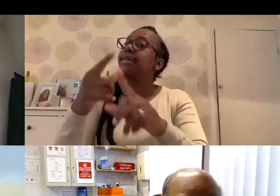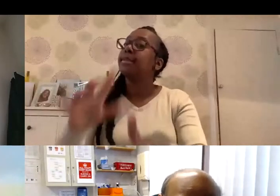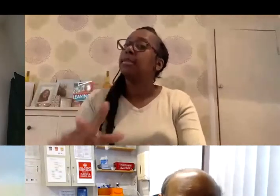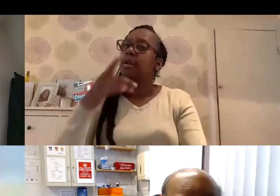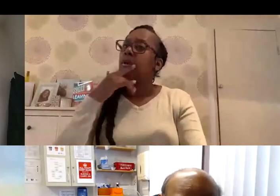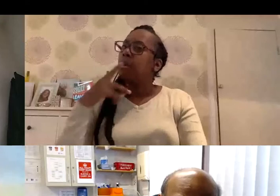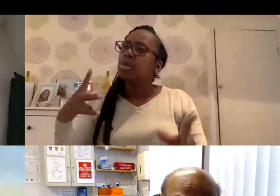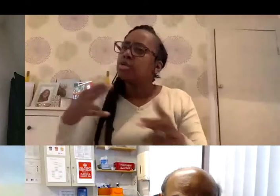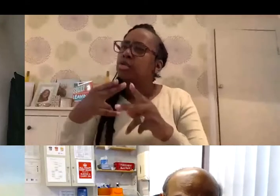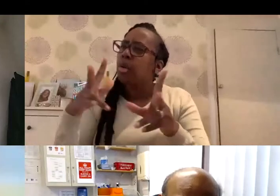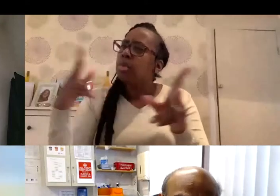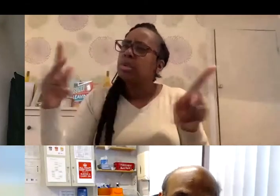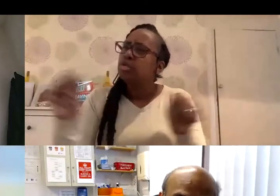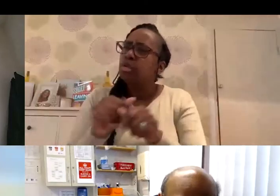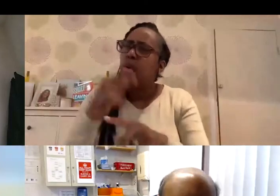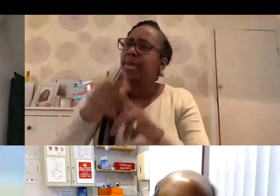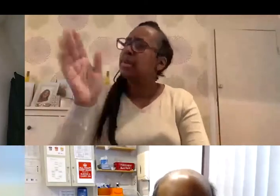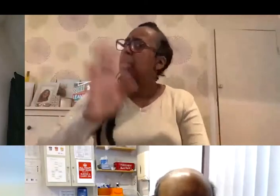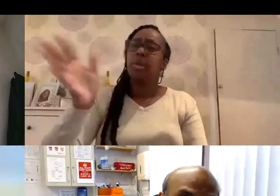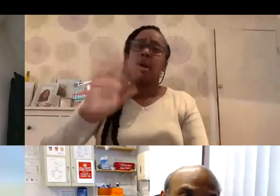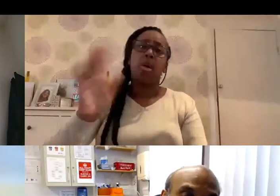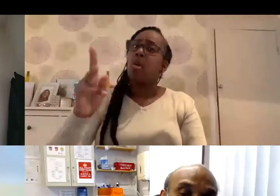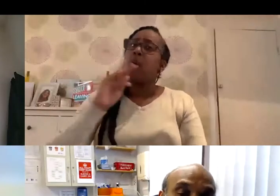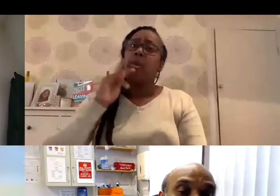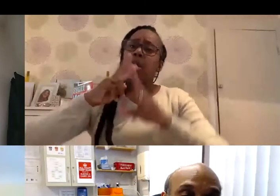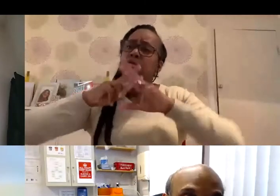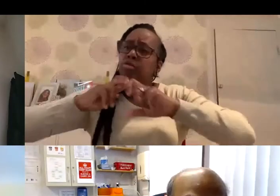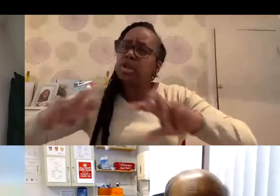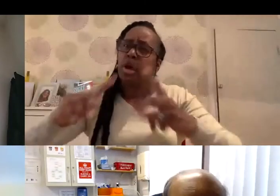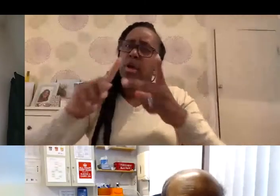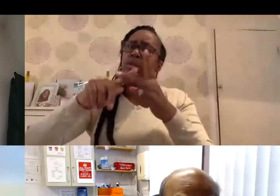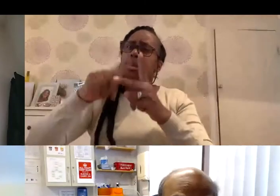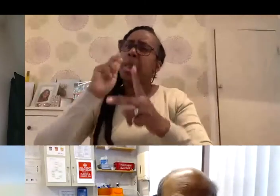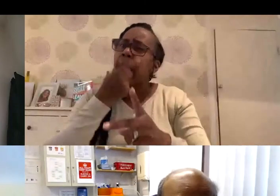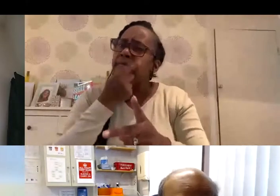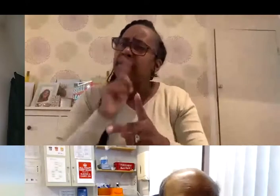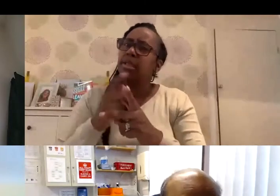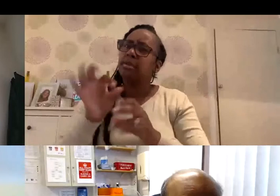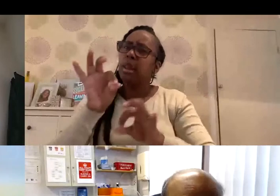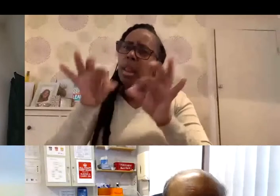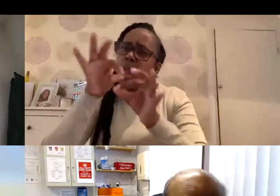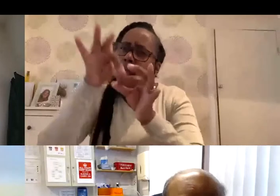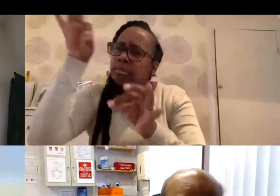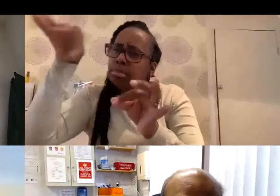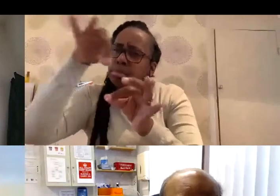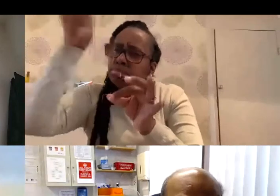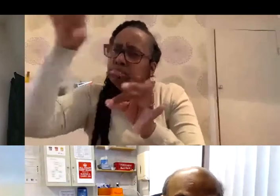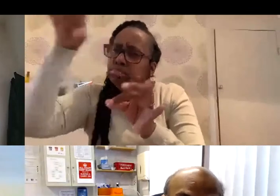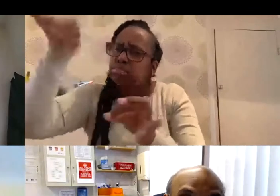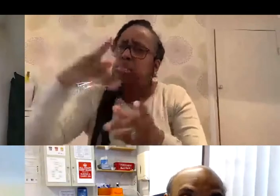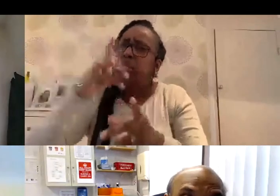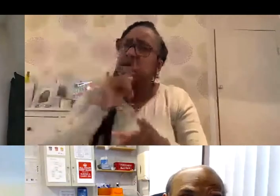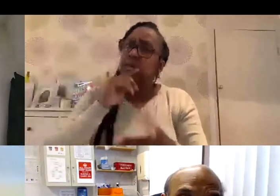taken, because MHRA doesn't take any shortcuts. It looked at all the evidence when it was provided. And that is why, you know, they, they give the